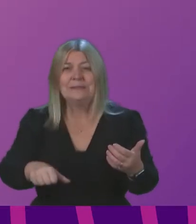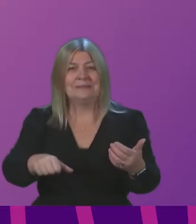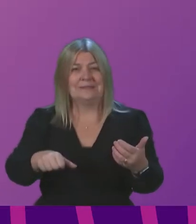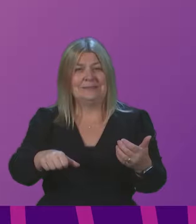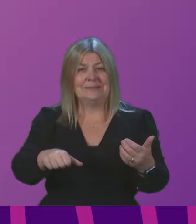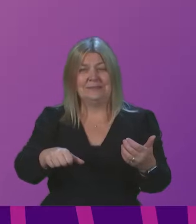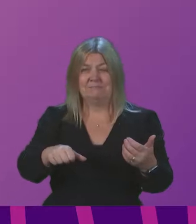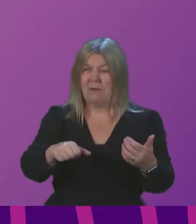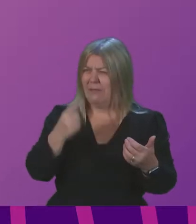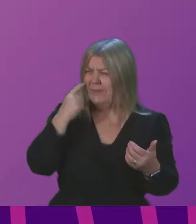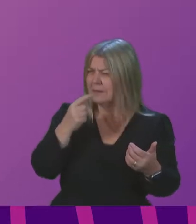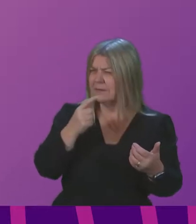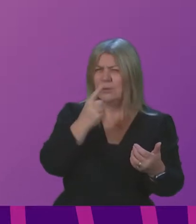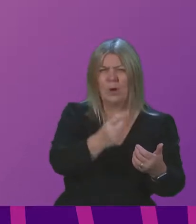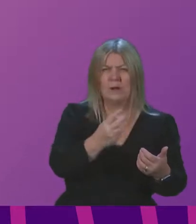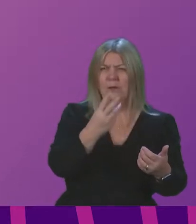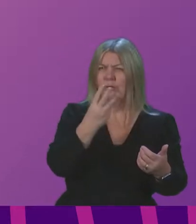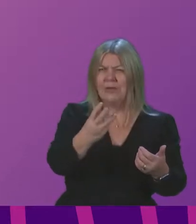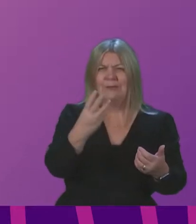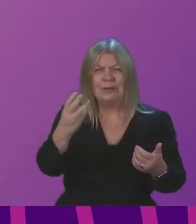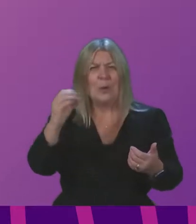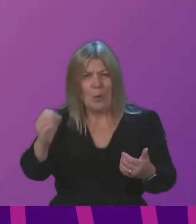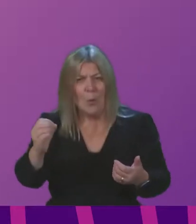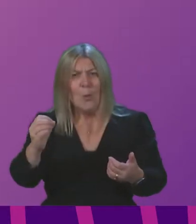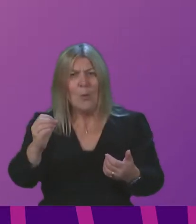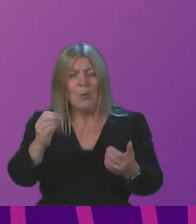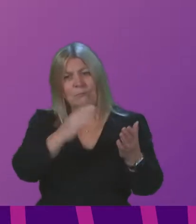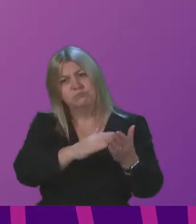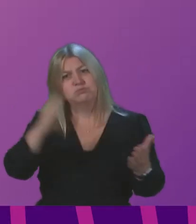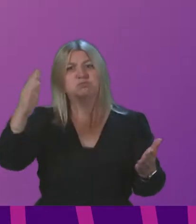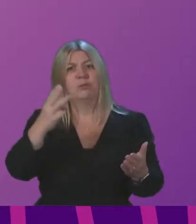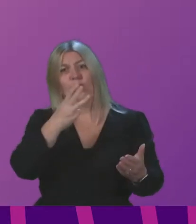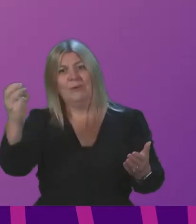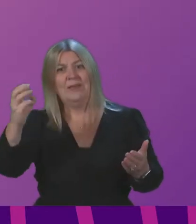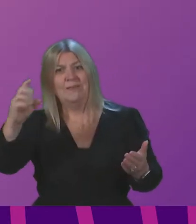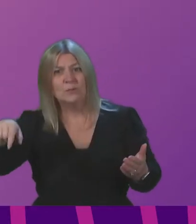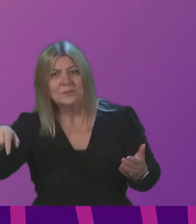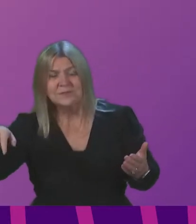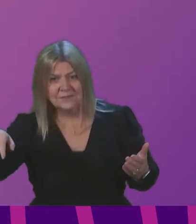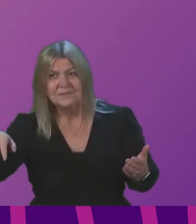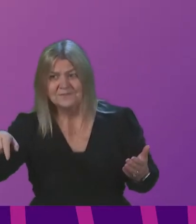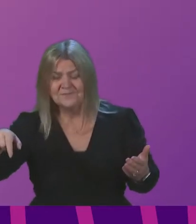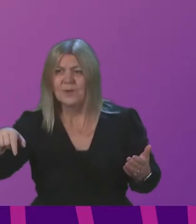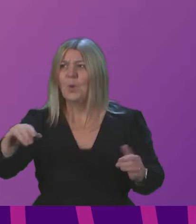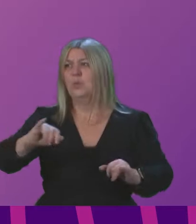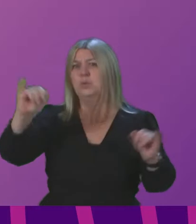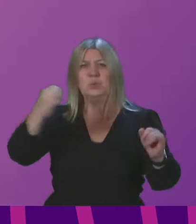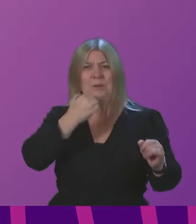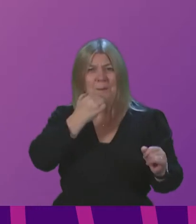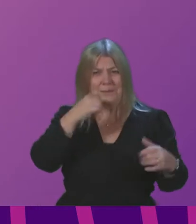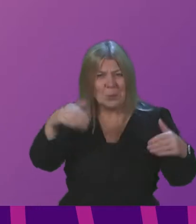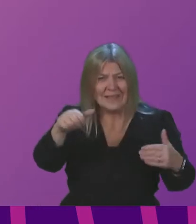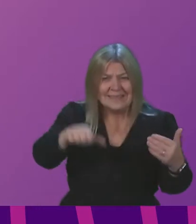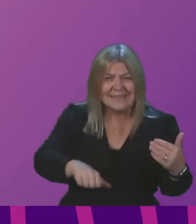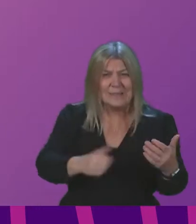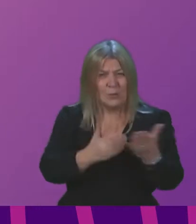figures were 1,330 to over 3,000 now those are staggering figures and she was right to highlight that behind every single